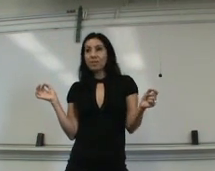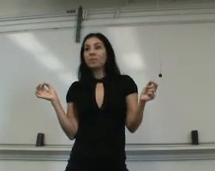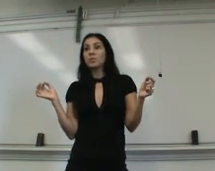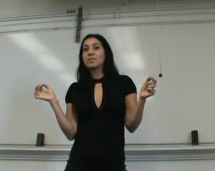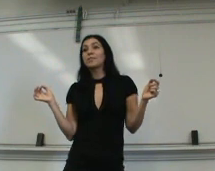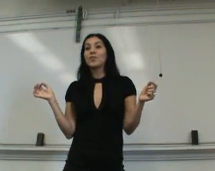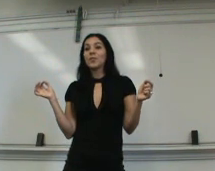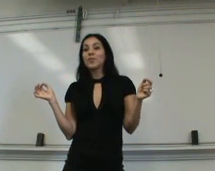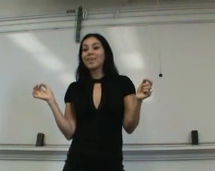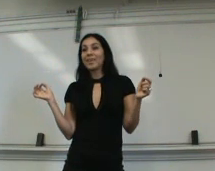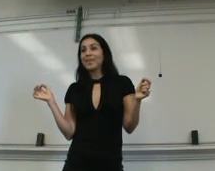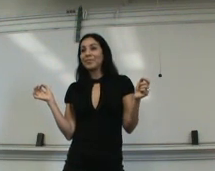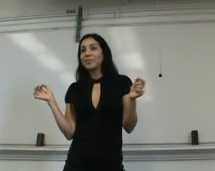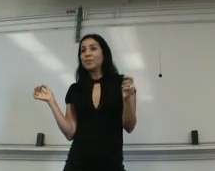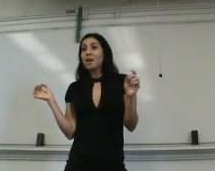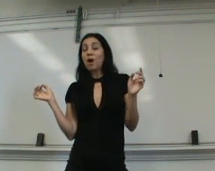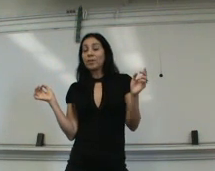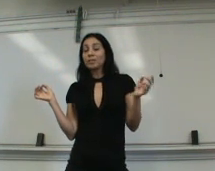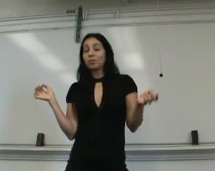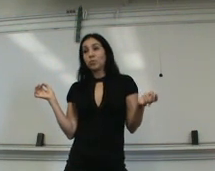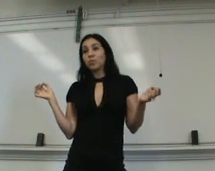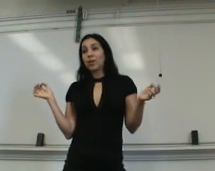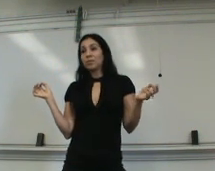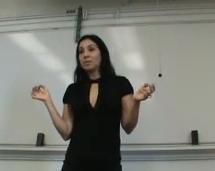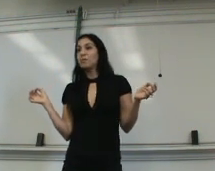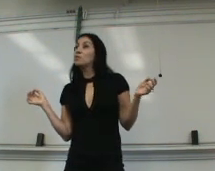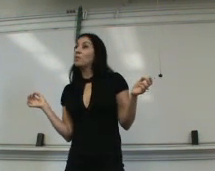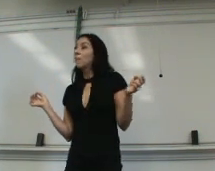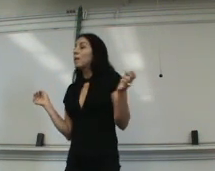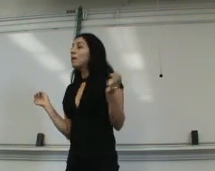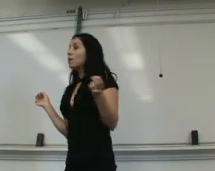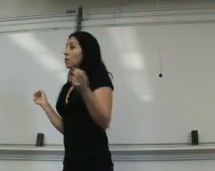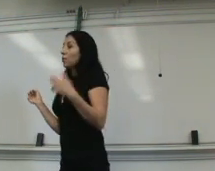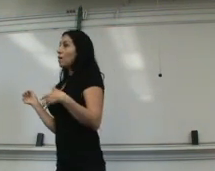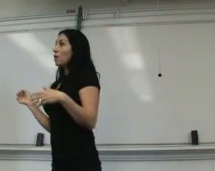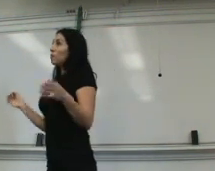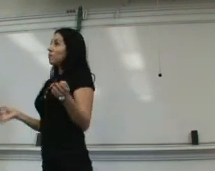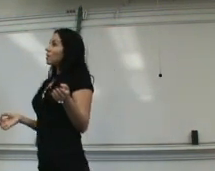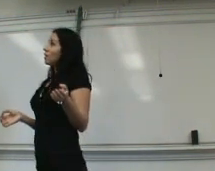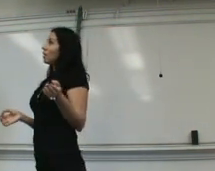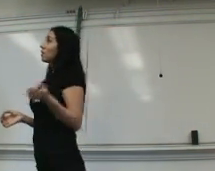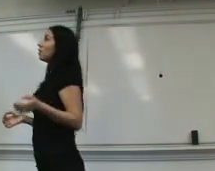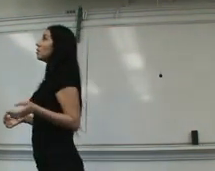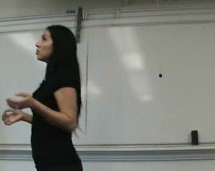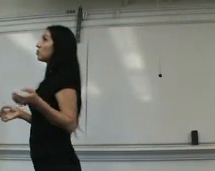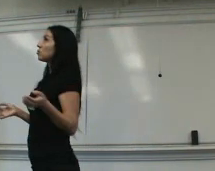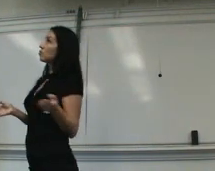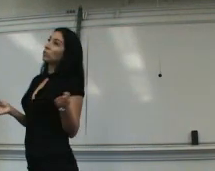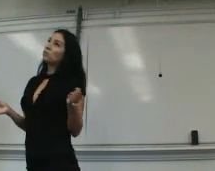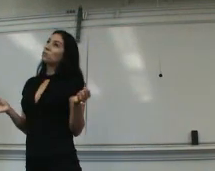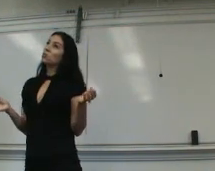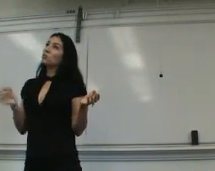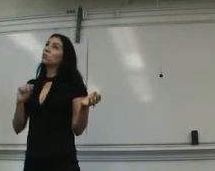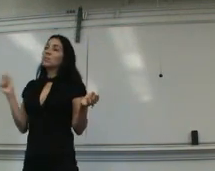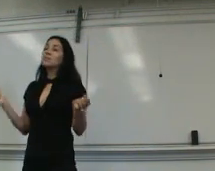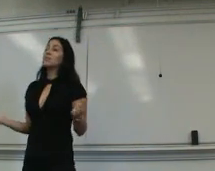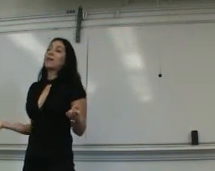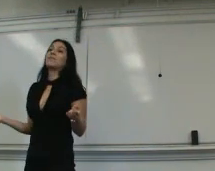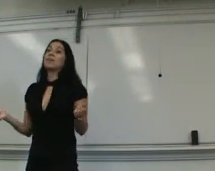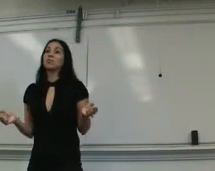And I was, like, oh, my God, you know, how can they do that? So, well, I grew up, like, doing two years and a half,